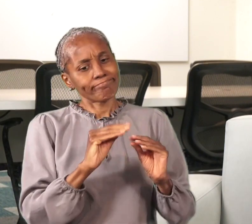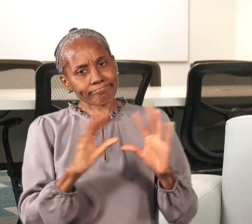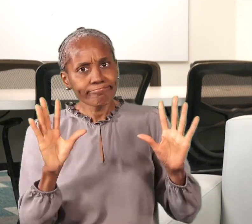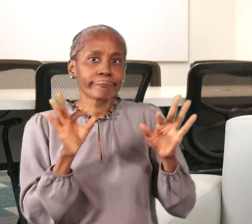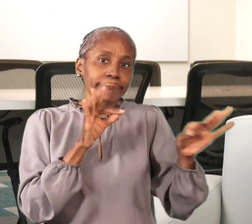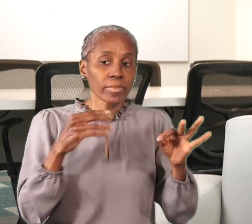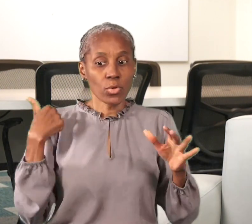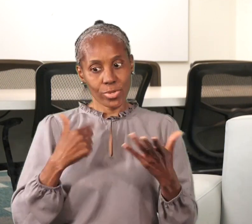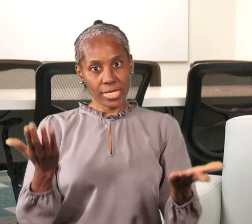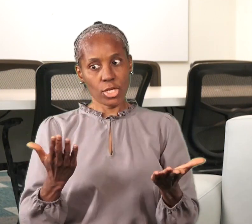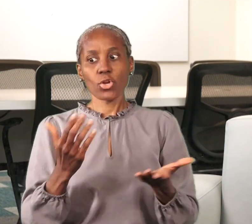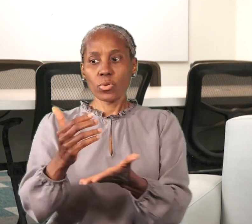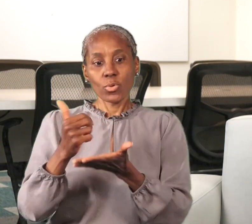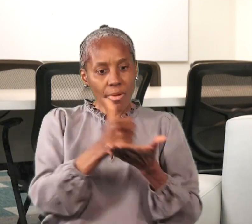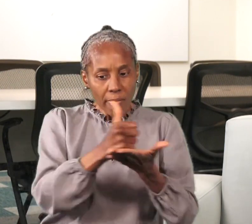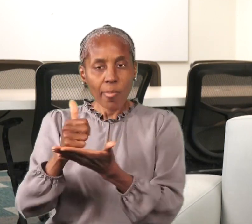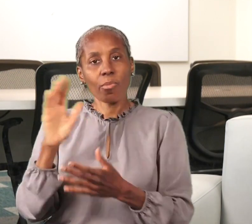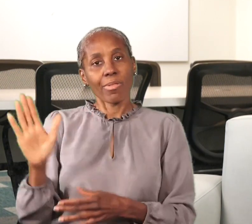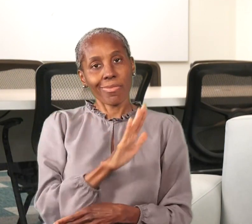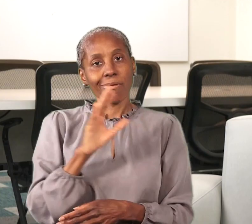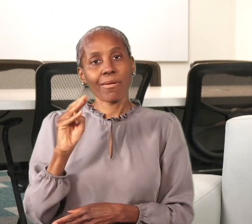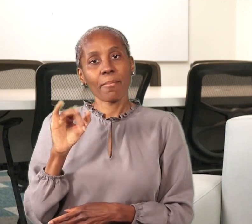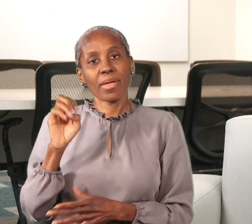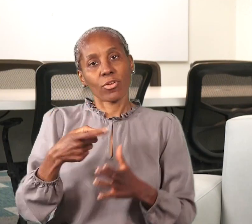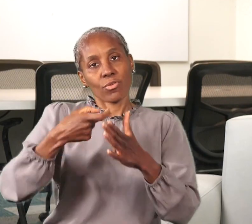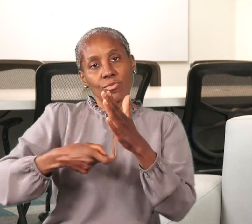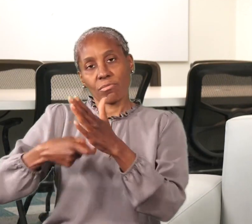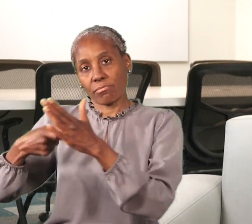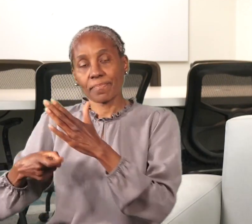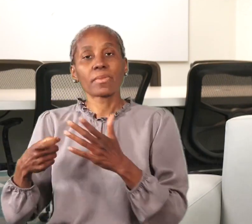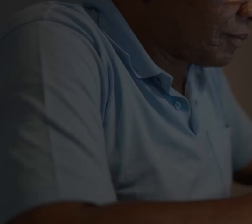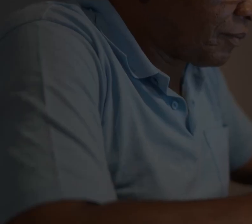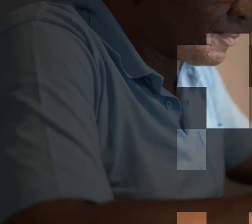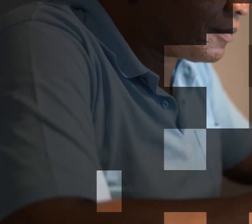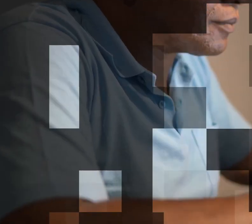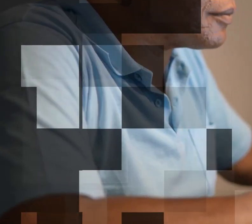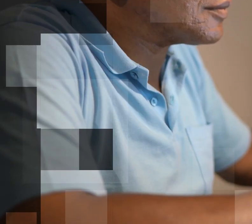help people understand that we are available to help with their Medicare costs.